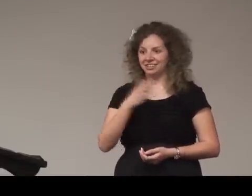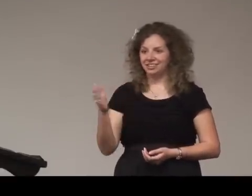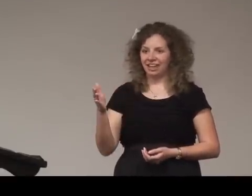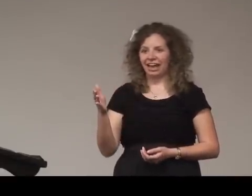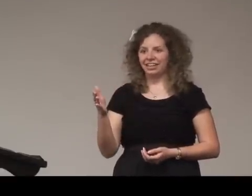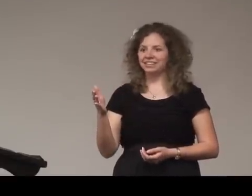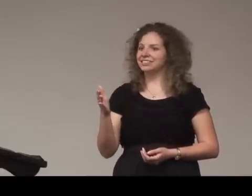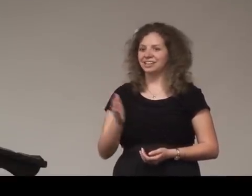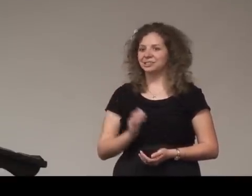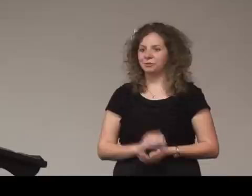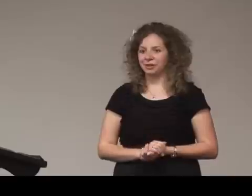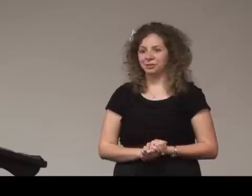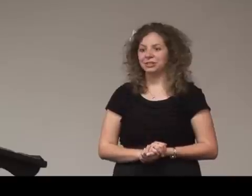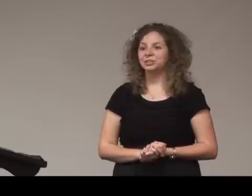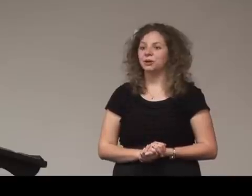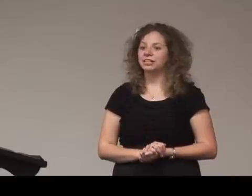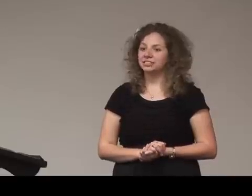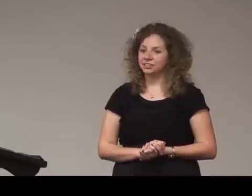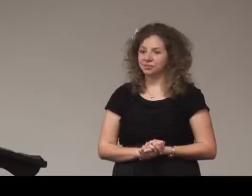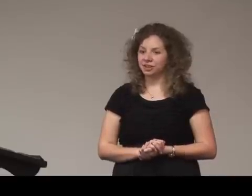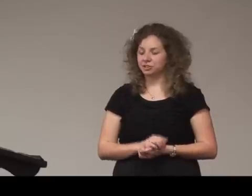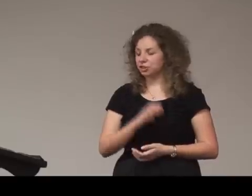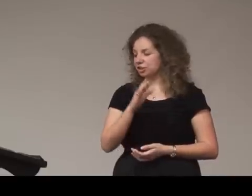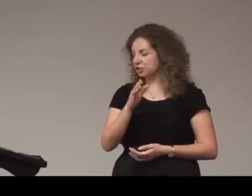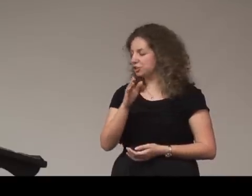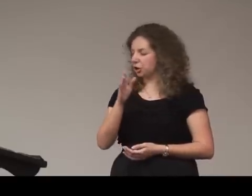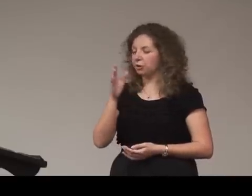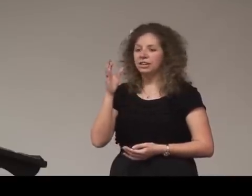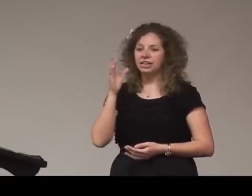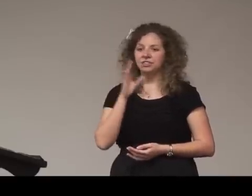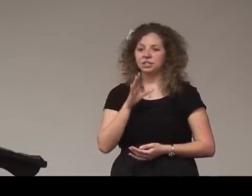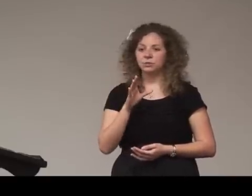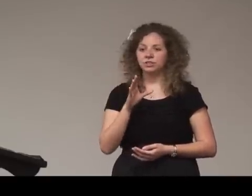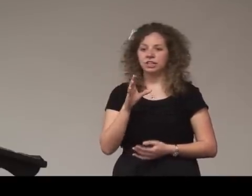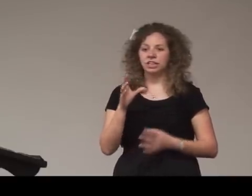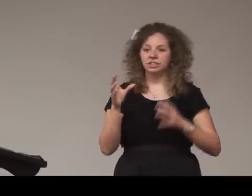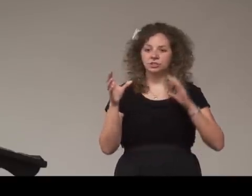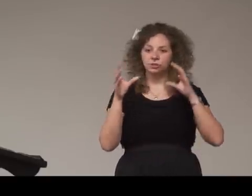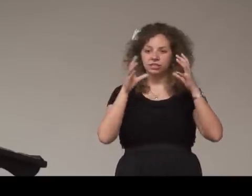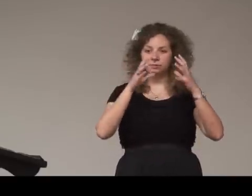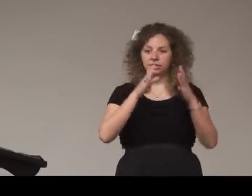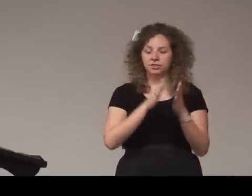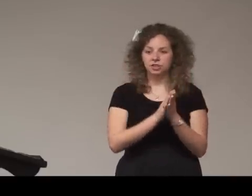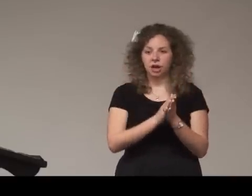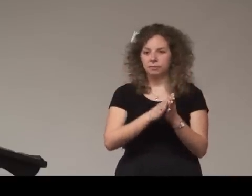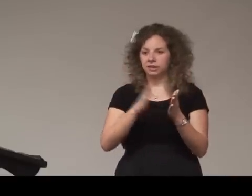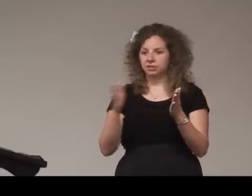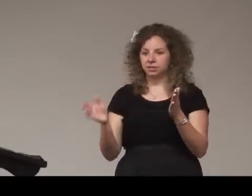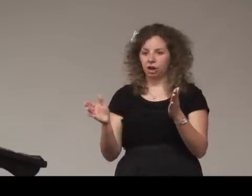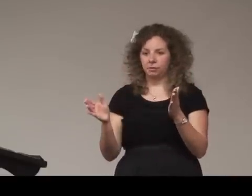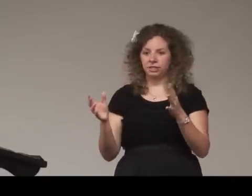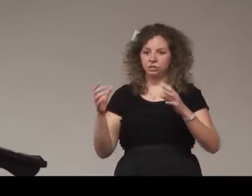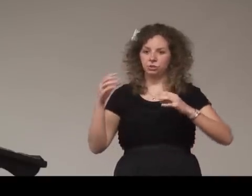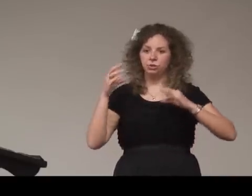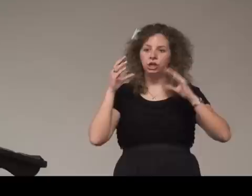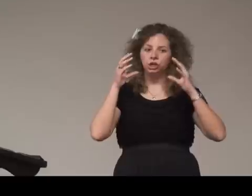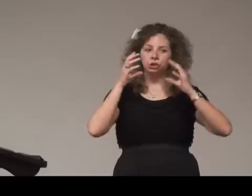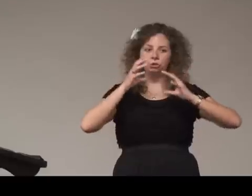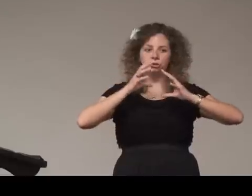adding signs to what you're doing so it's a different structure so in this one then it's going to be the topic and then the comment so you